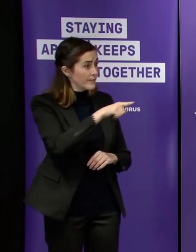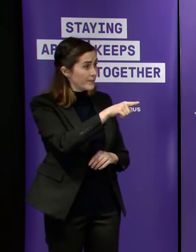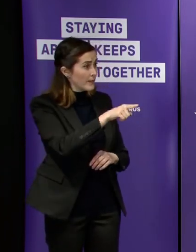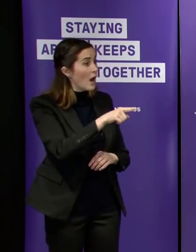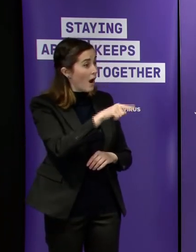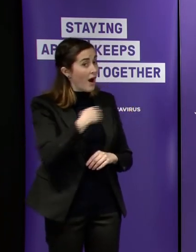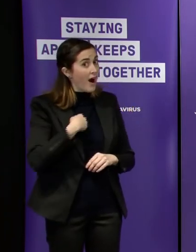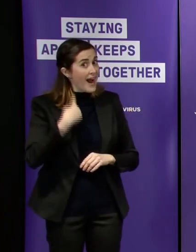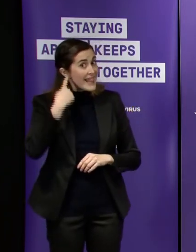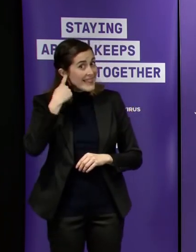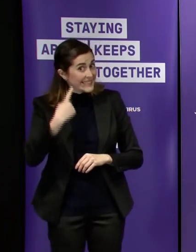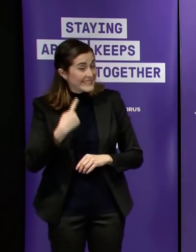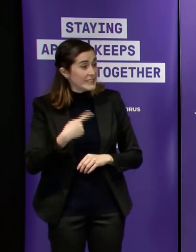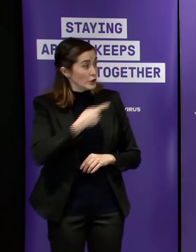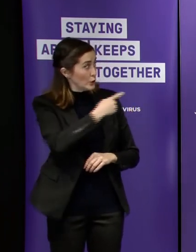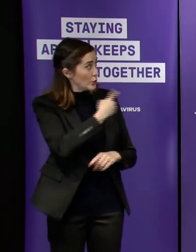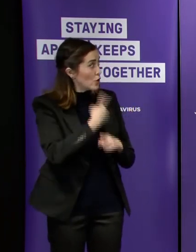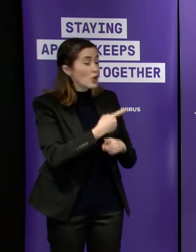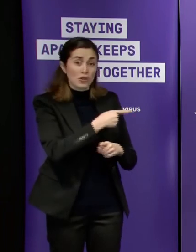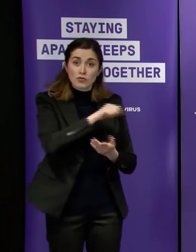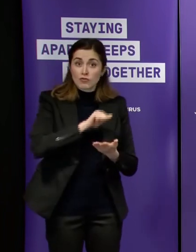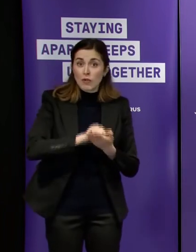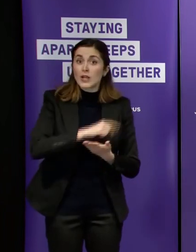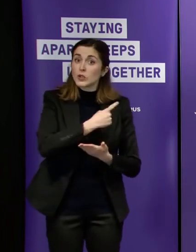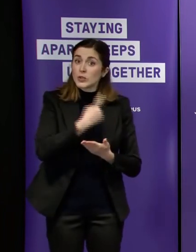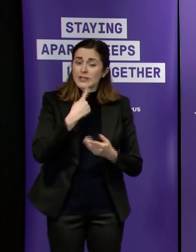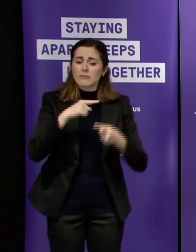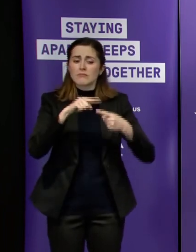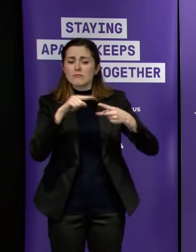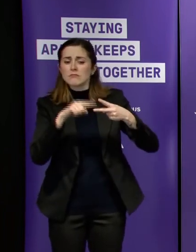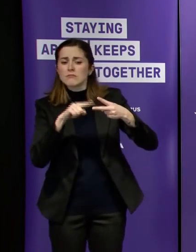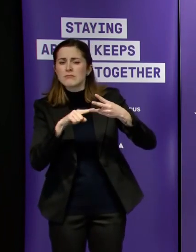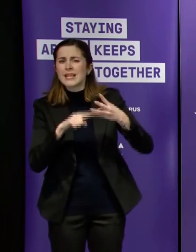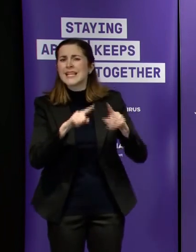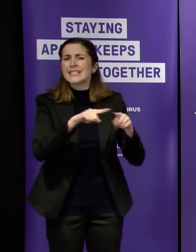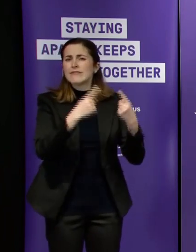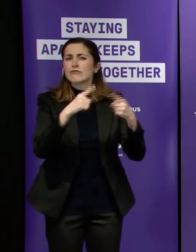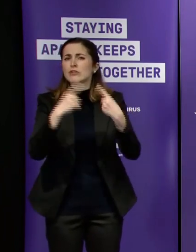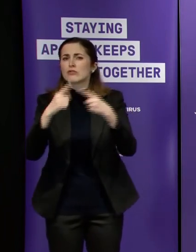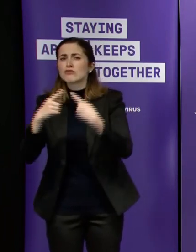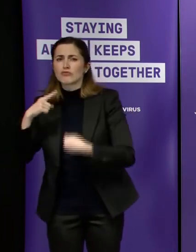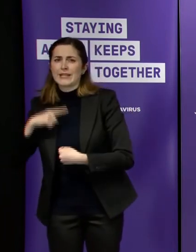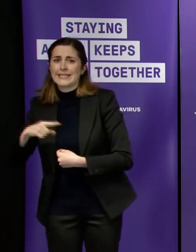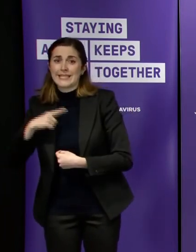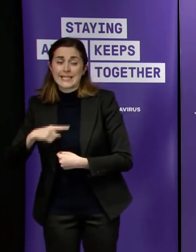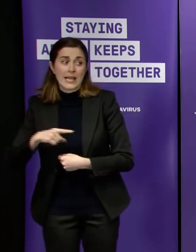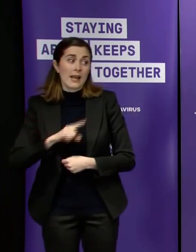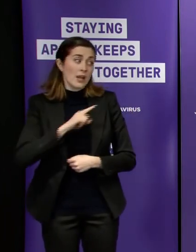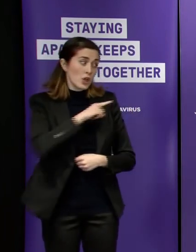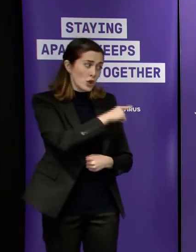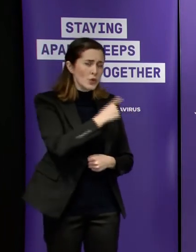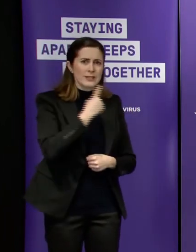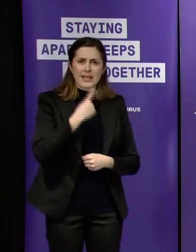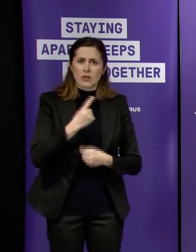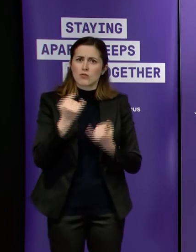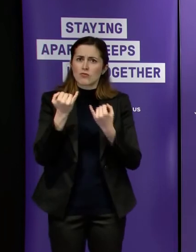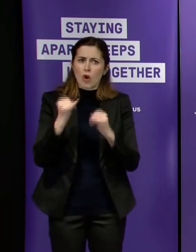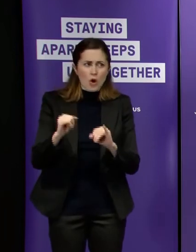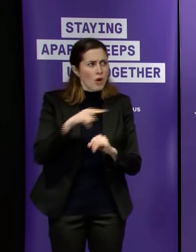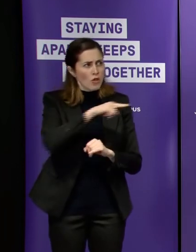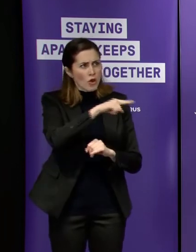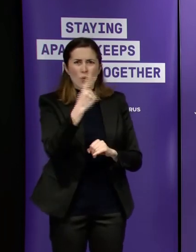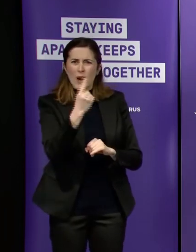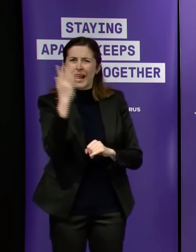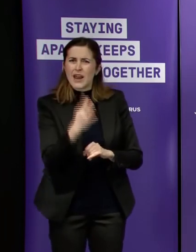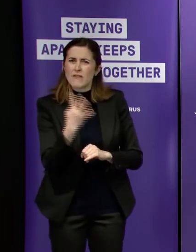did acknowledge that there would be a multitude of reasons why uh they didn't answer the door but you said that those numbers don't add up and ultimately